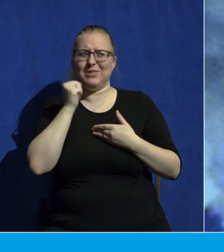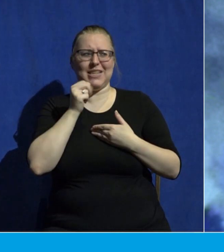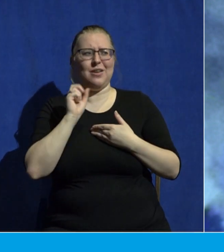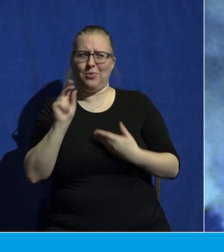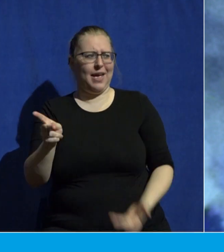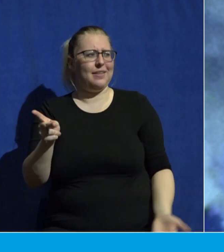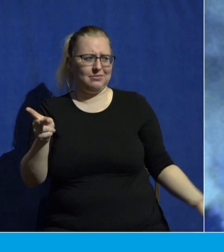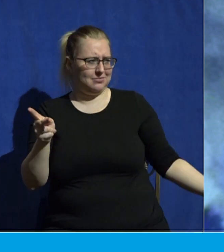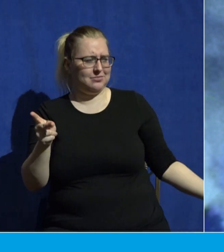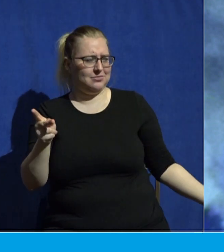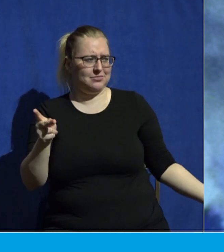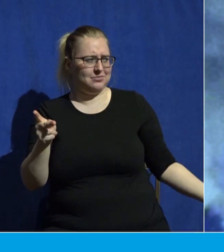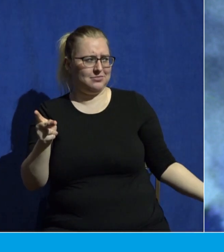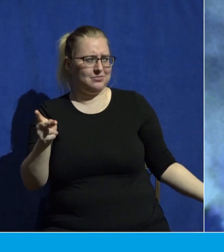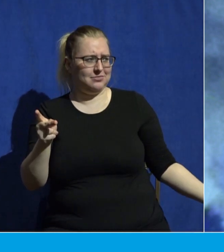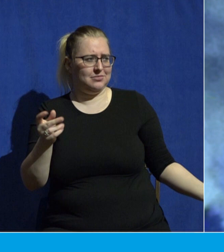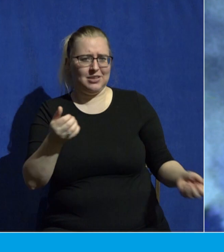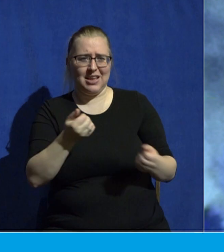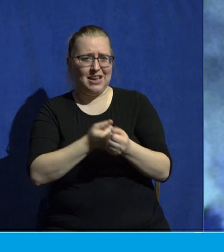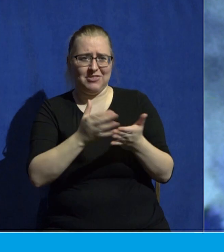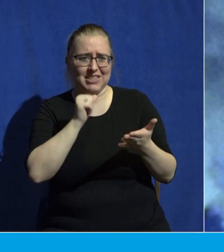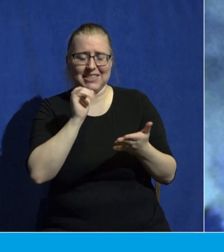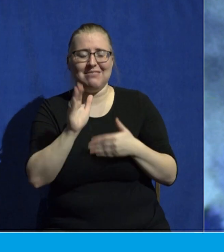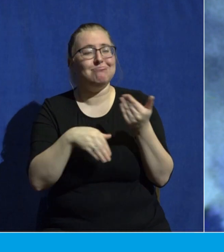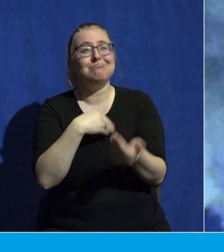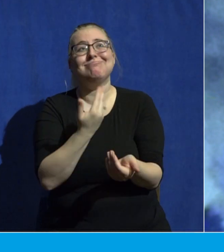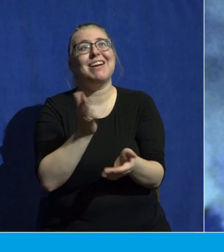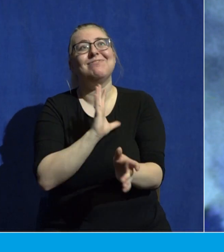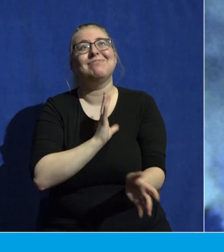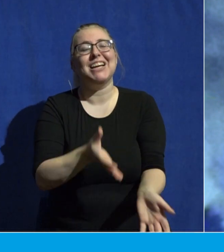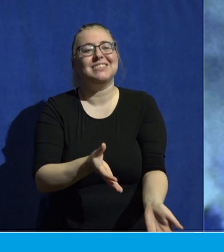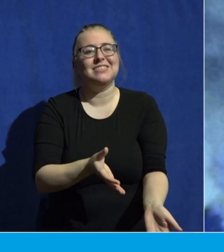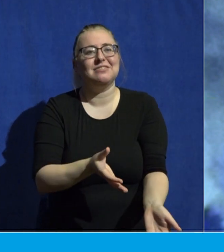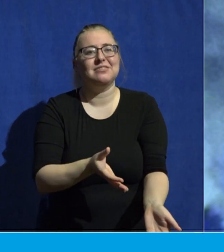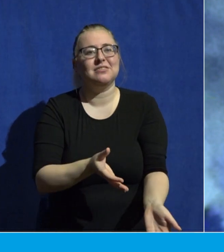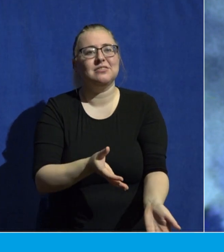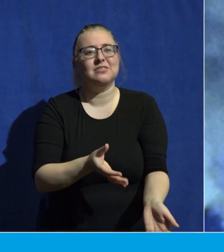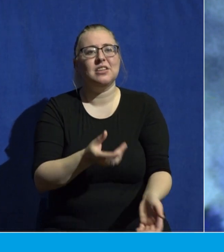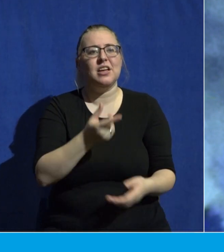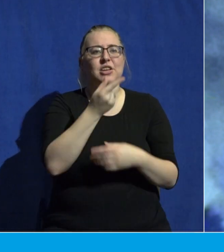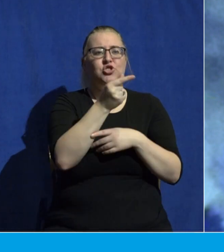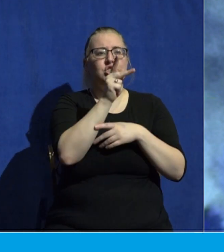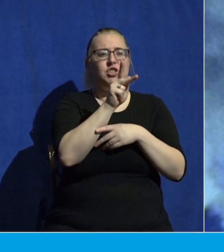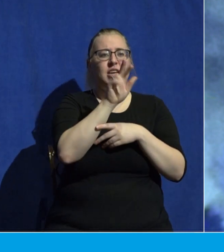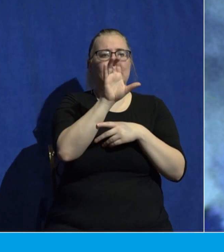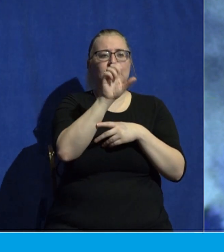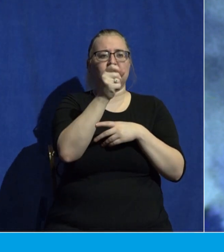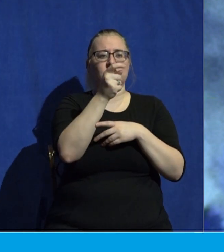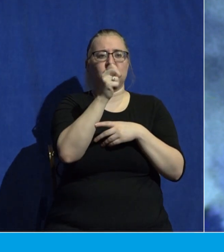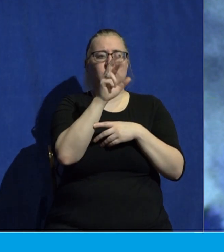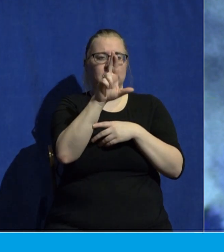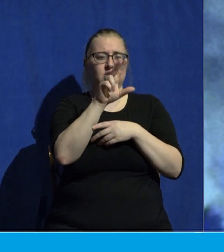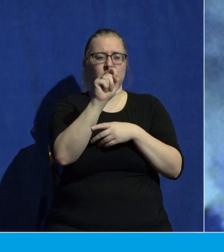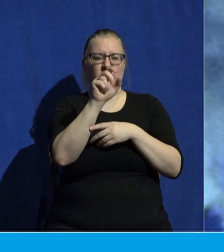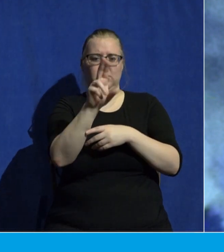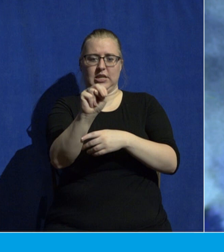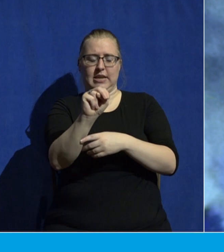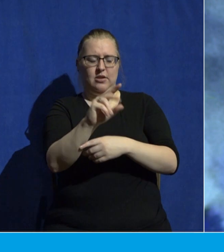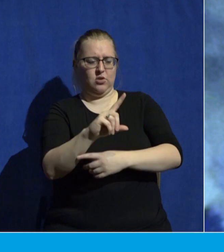Everything is not okay. G.K. Chesterton was asked the important question, what is wrong with